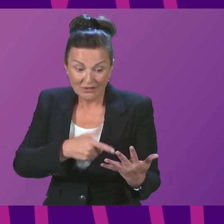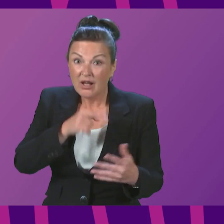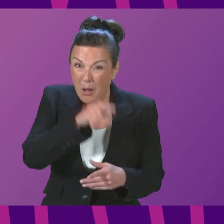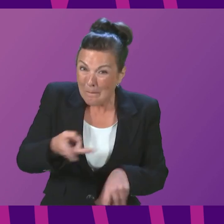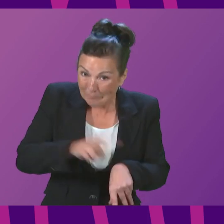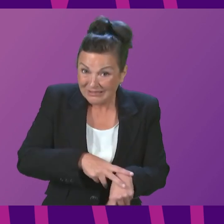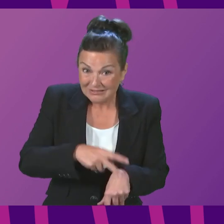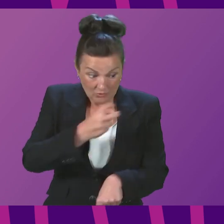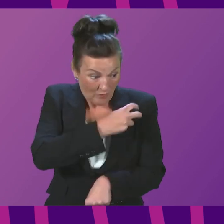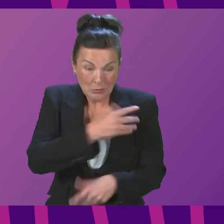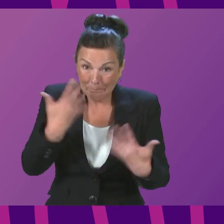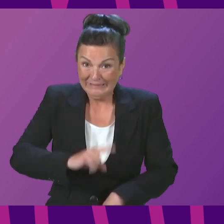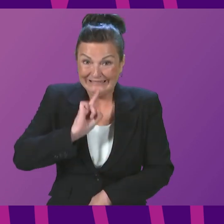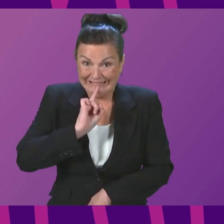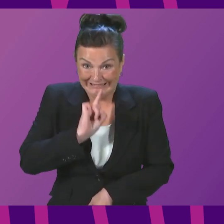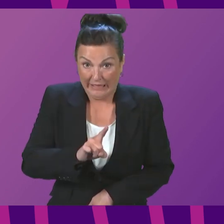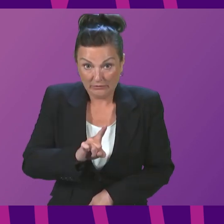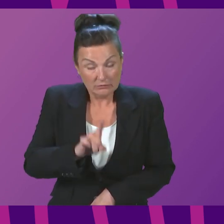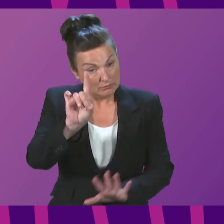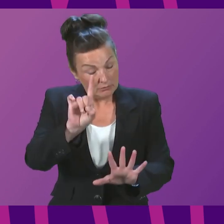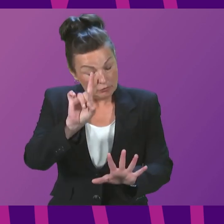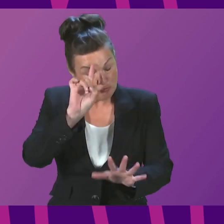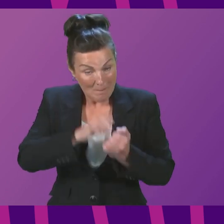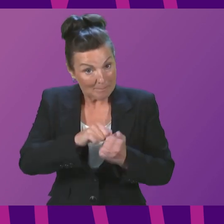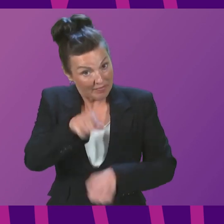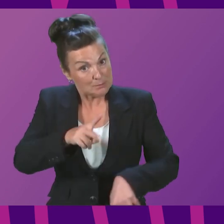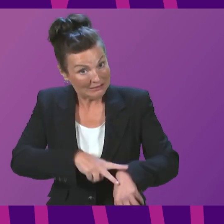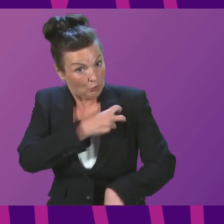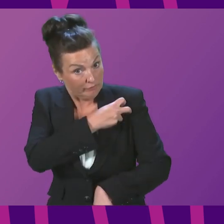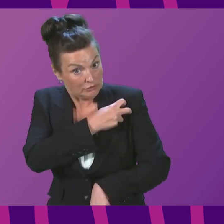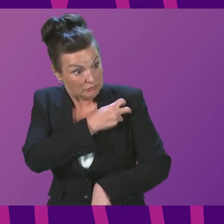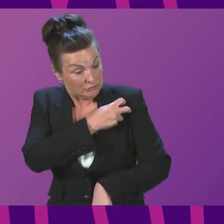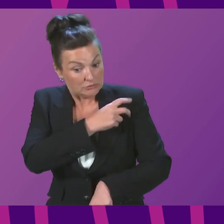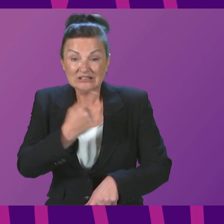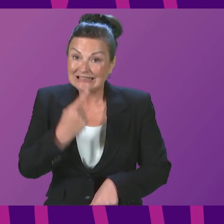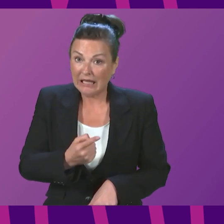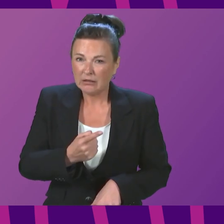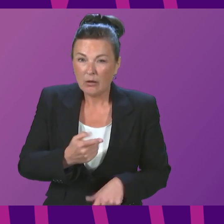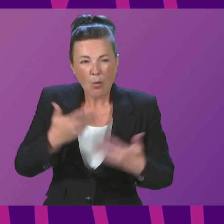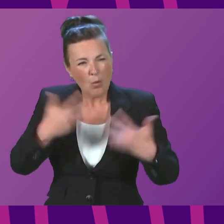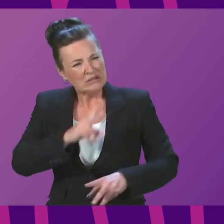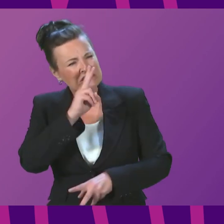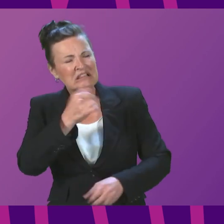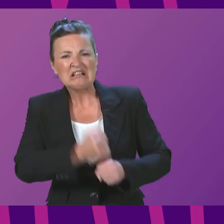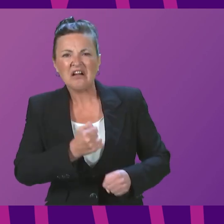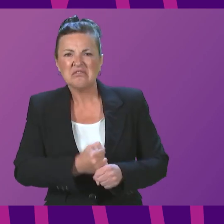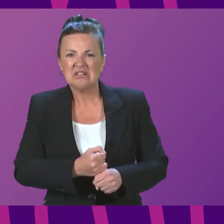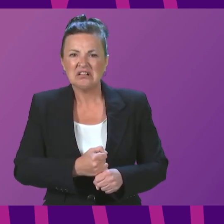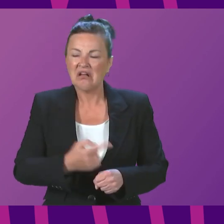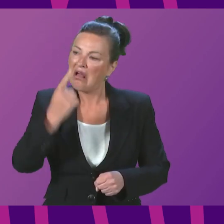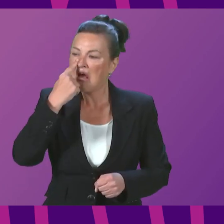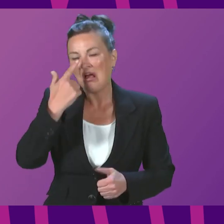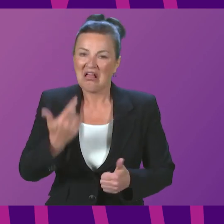officers have said, this is the police officers that the First Minister is speaking about, they have said that all they see from the government are self